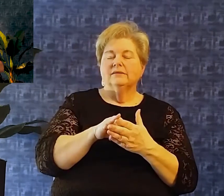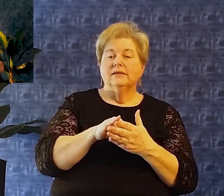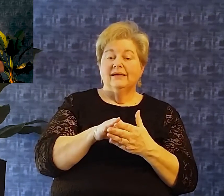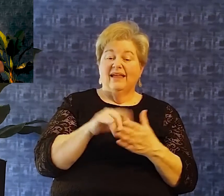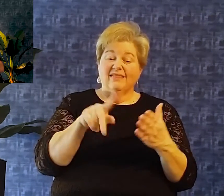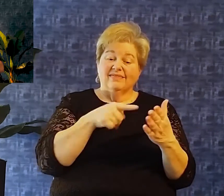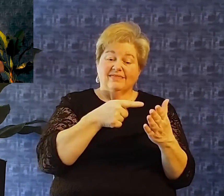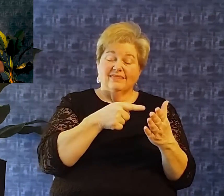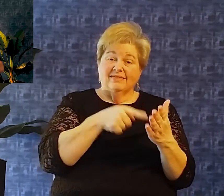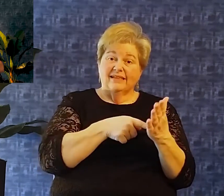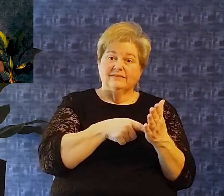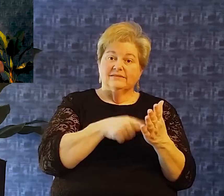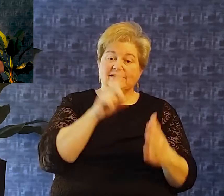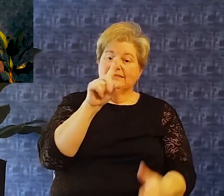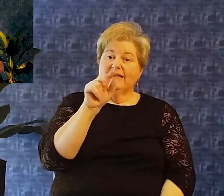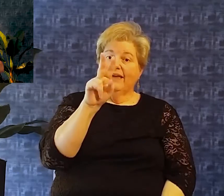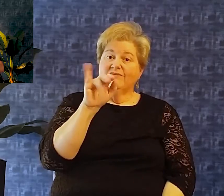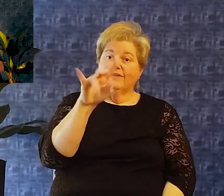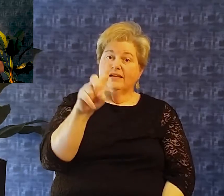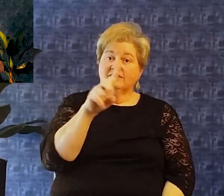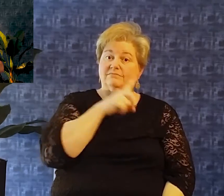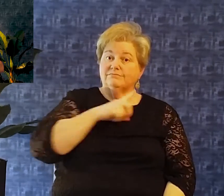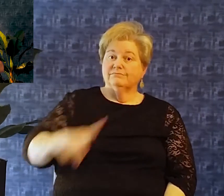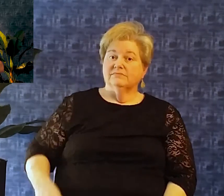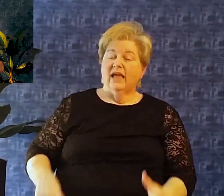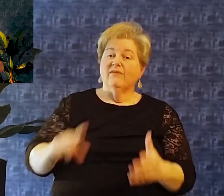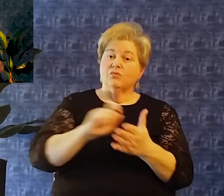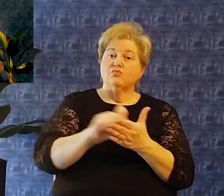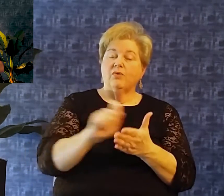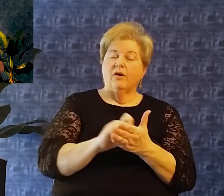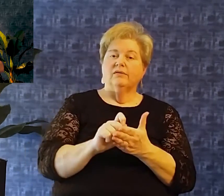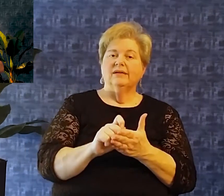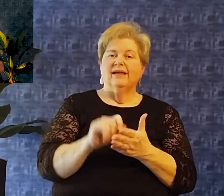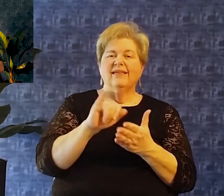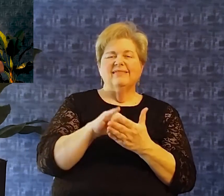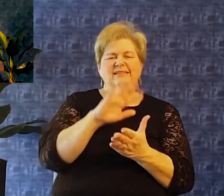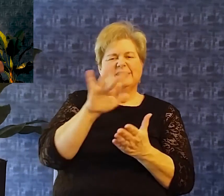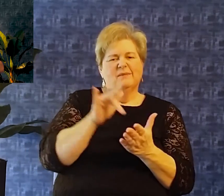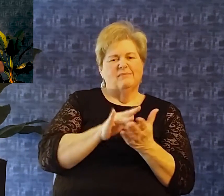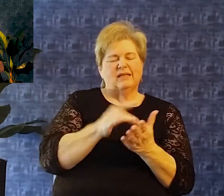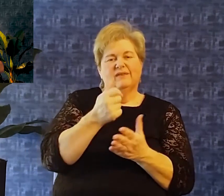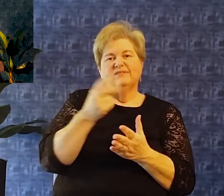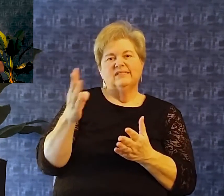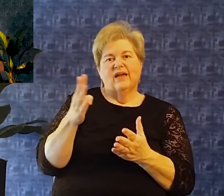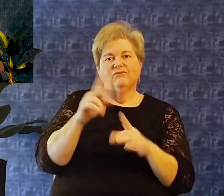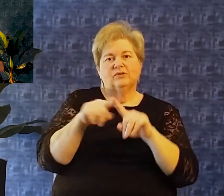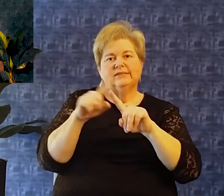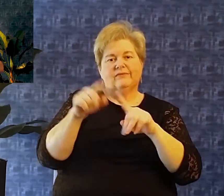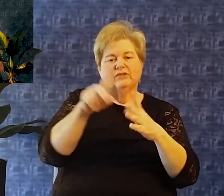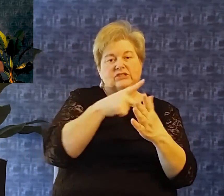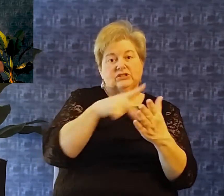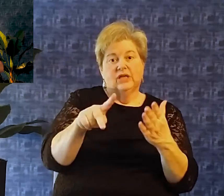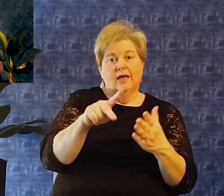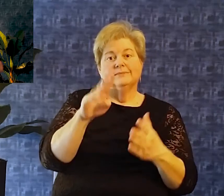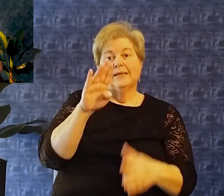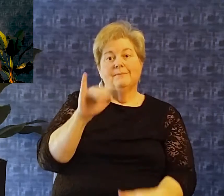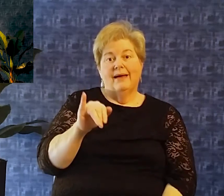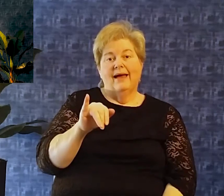several Psalms by by cura and we have this psalm here by david You also